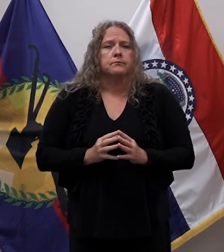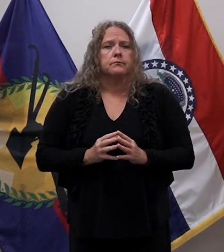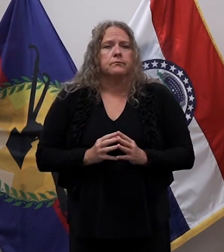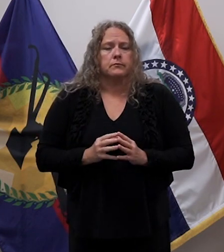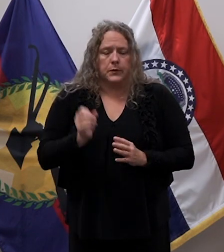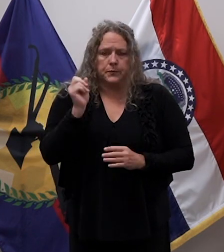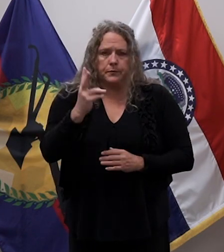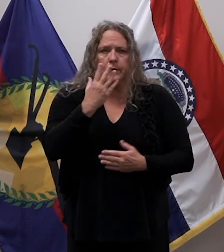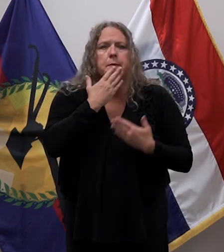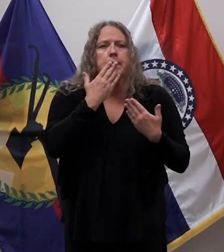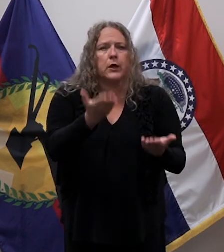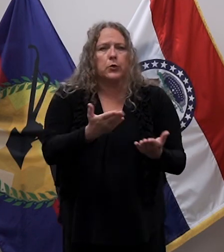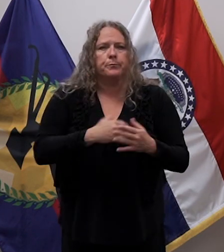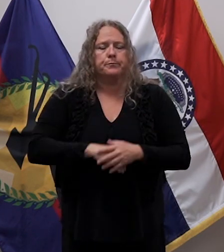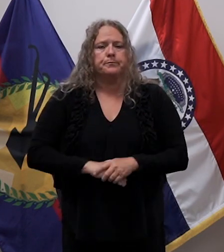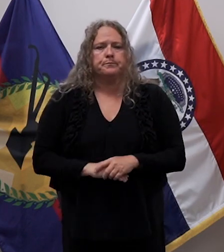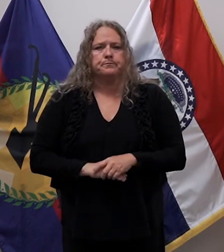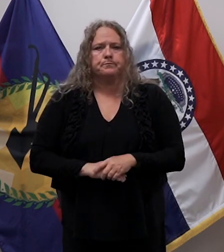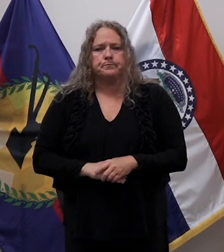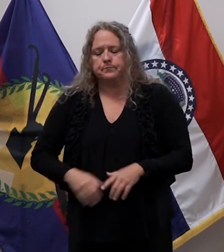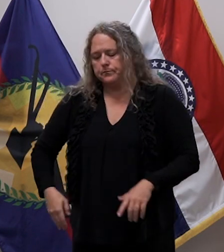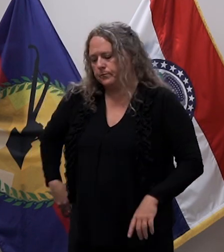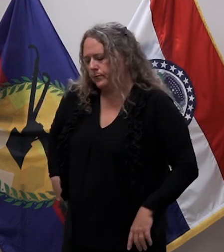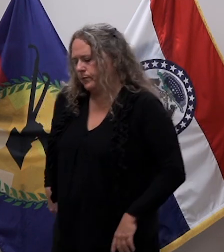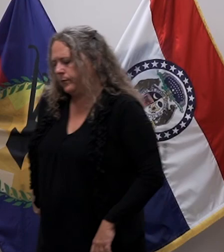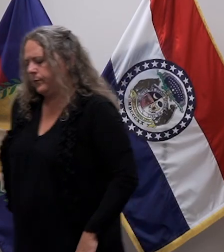Okay. Thank you. Thank